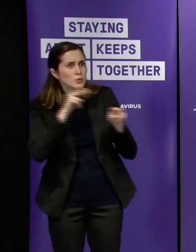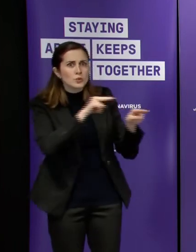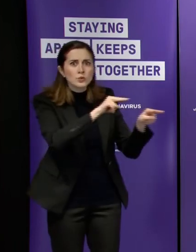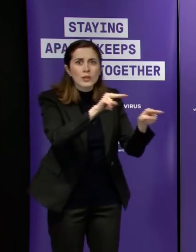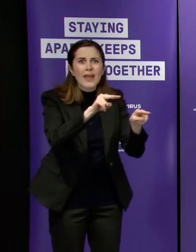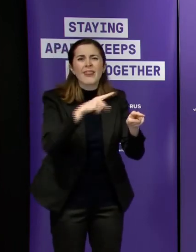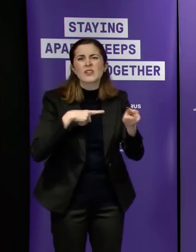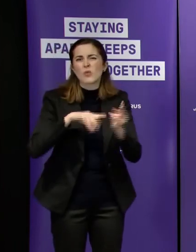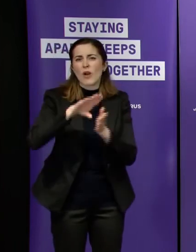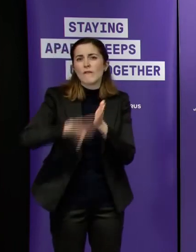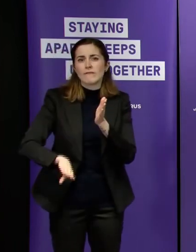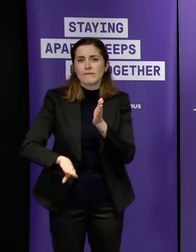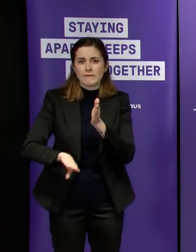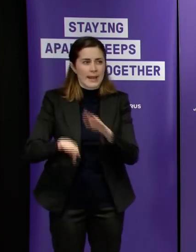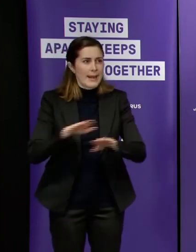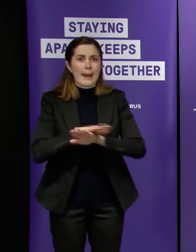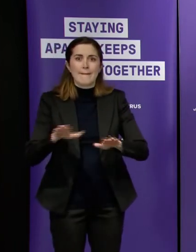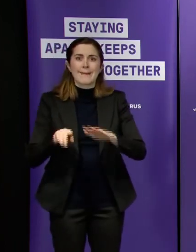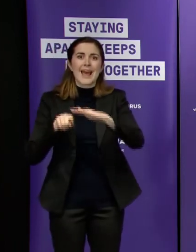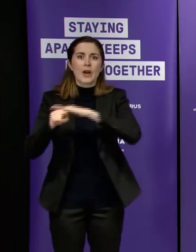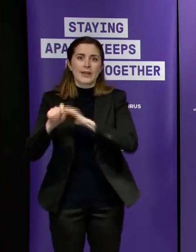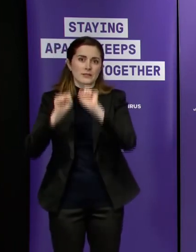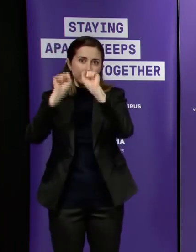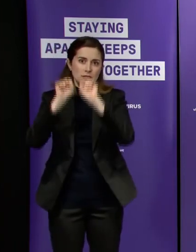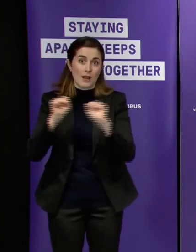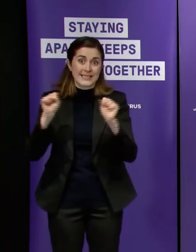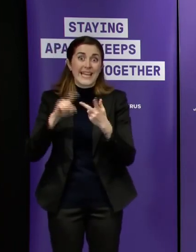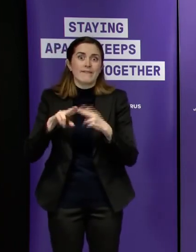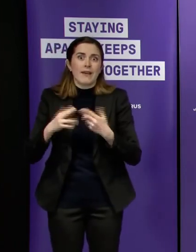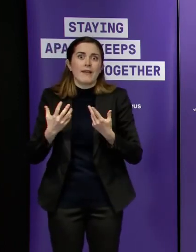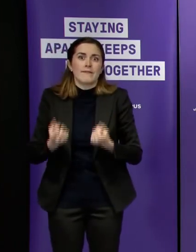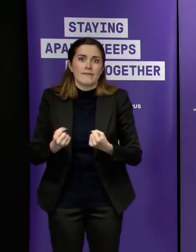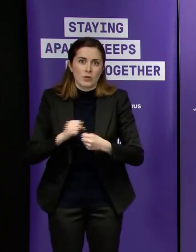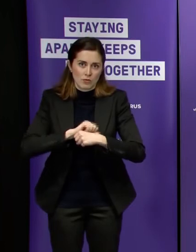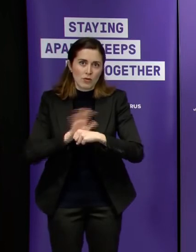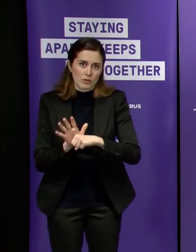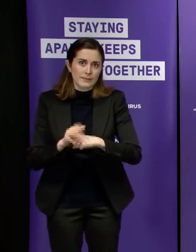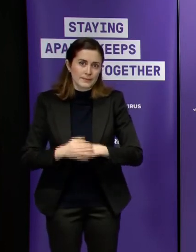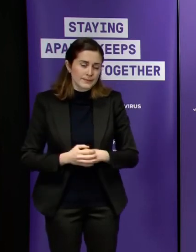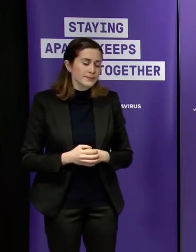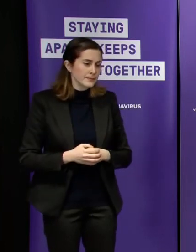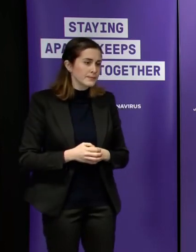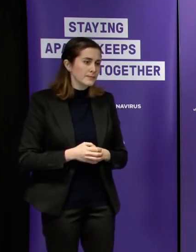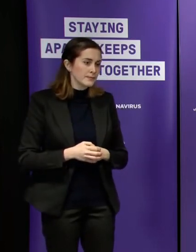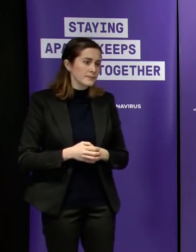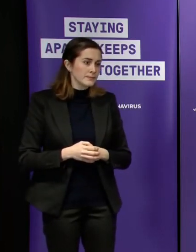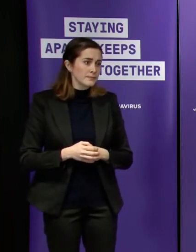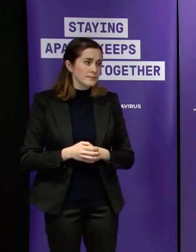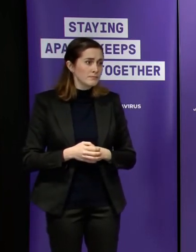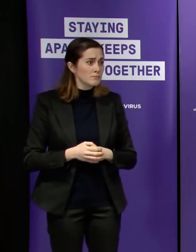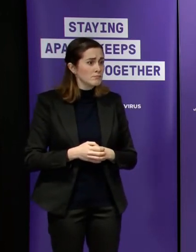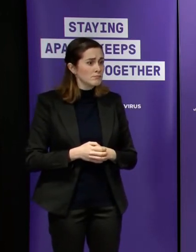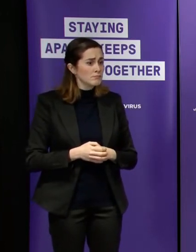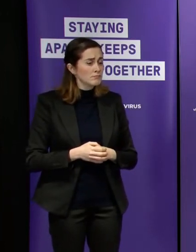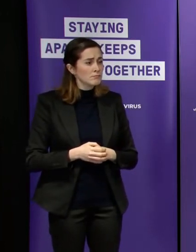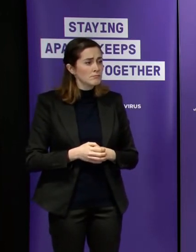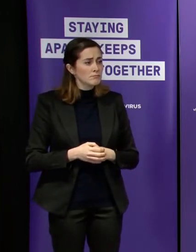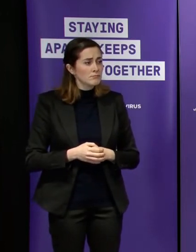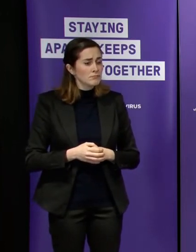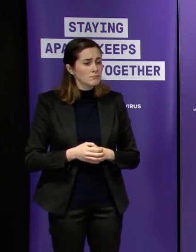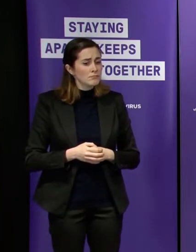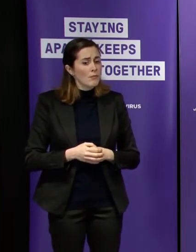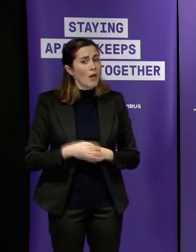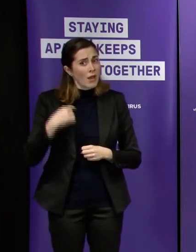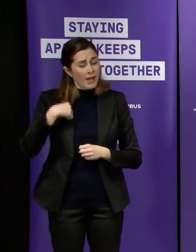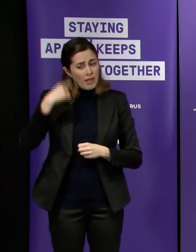removed and i would just say despite um despite points that have been made today i don't think any